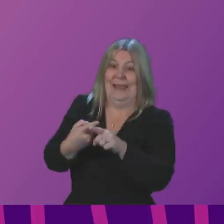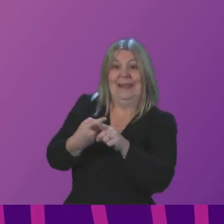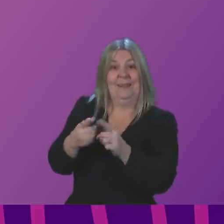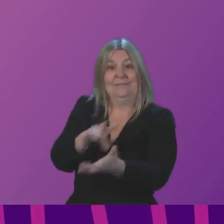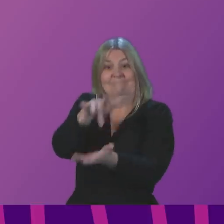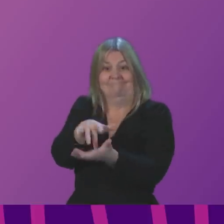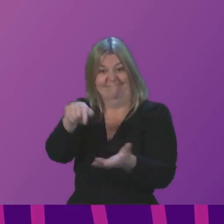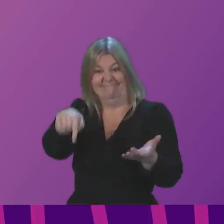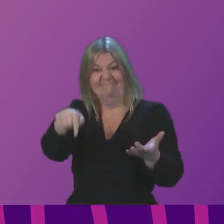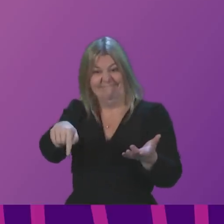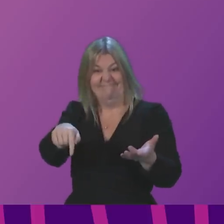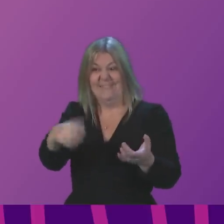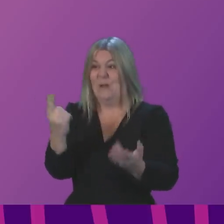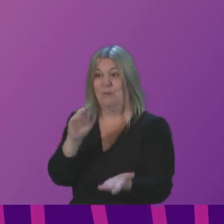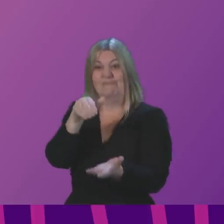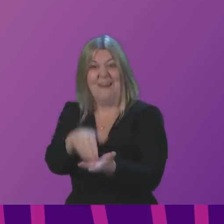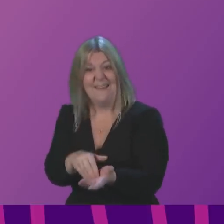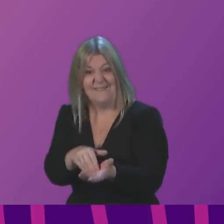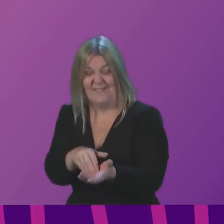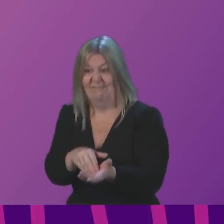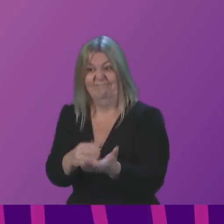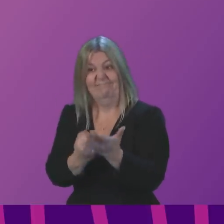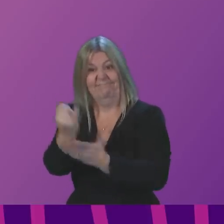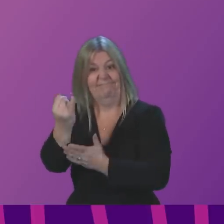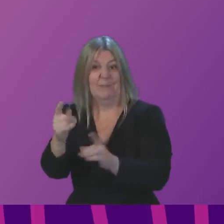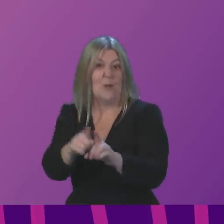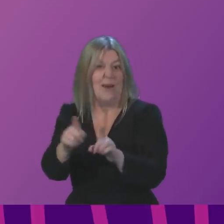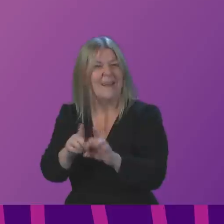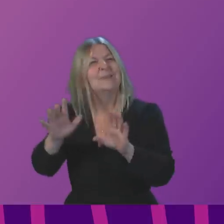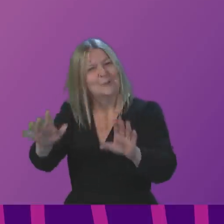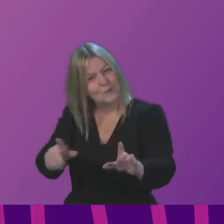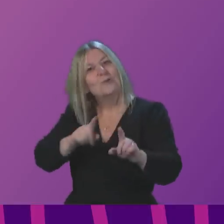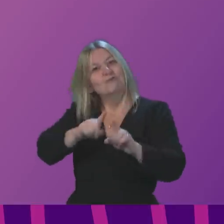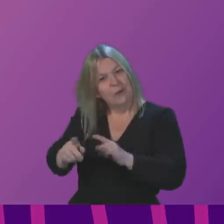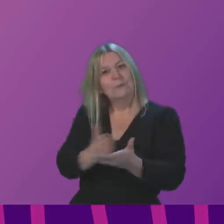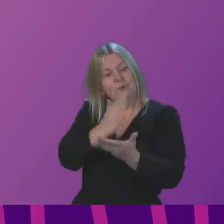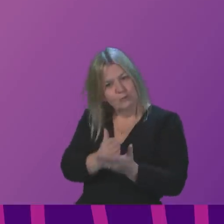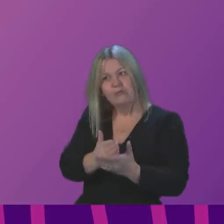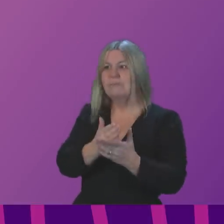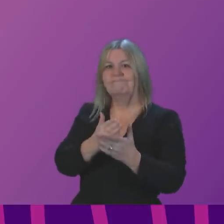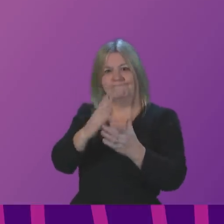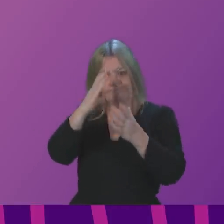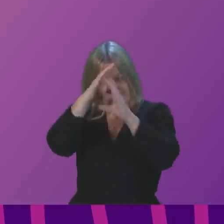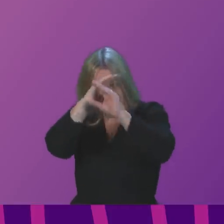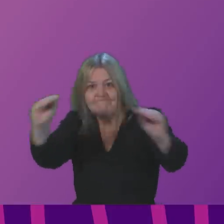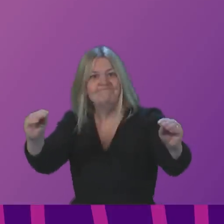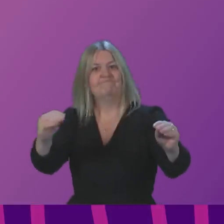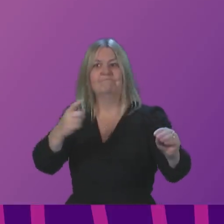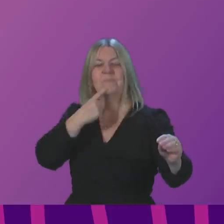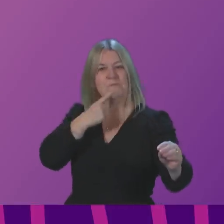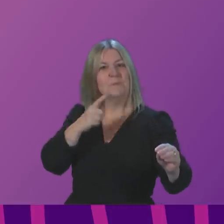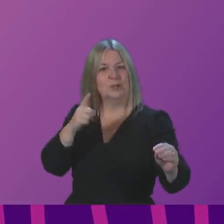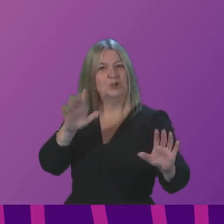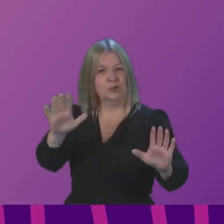all dealing with right now, but we are all making sure that we are working hard to continue the excellent progress of this vaccination